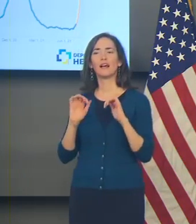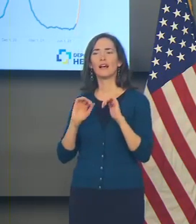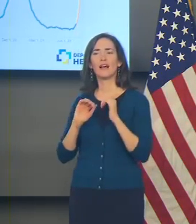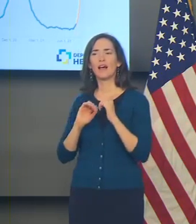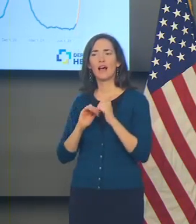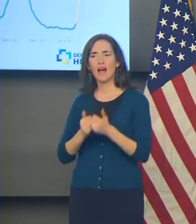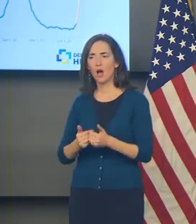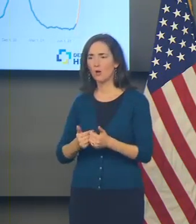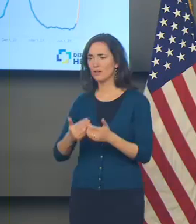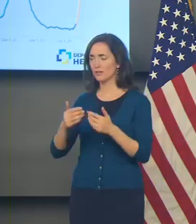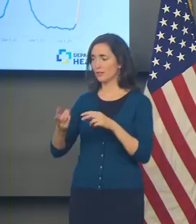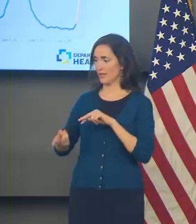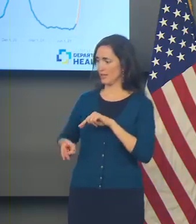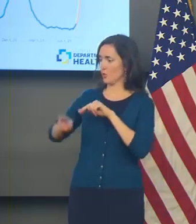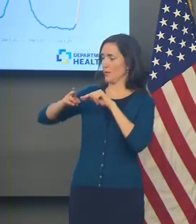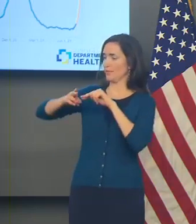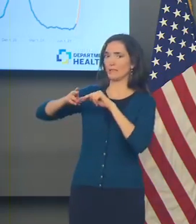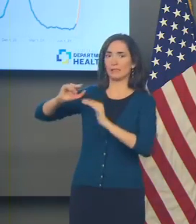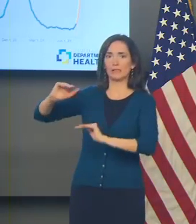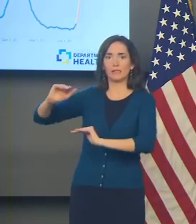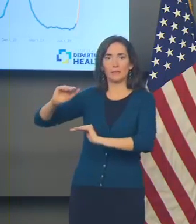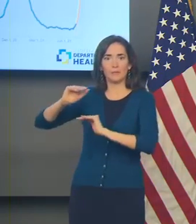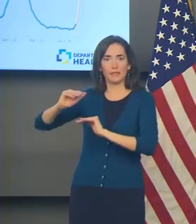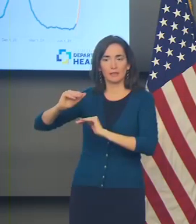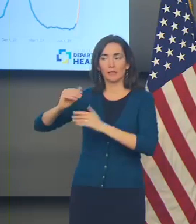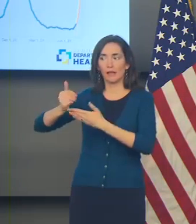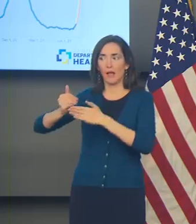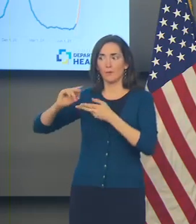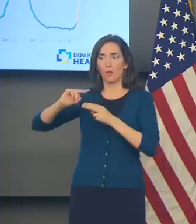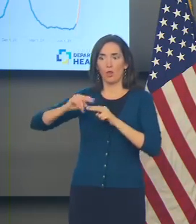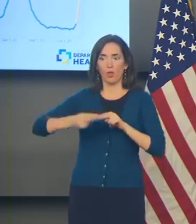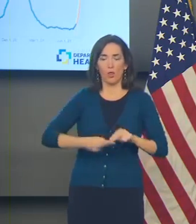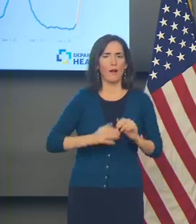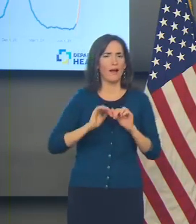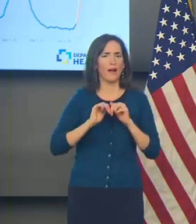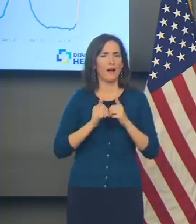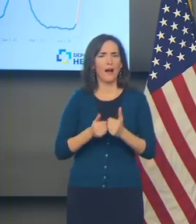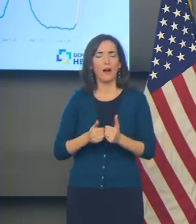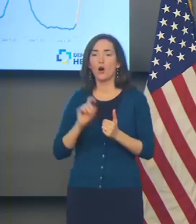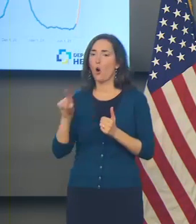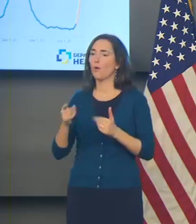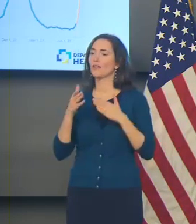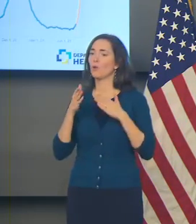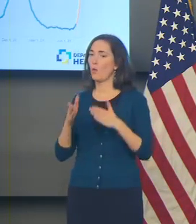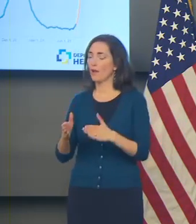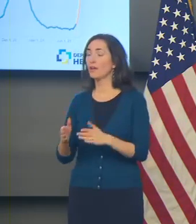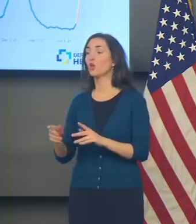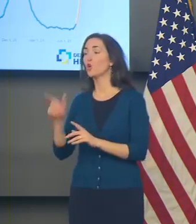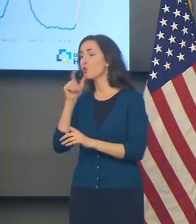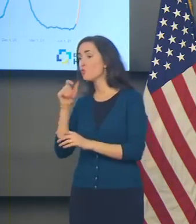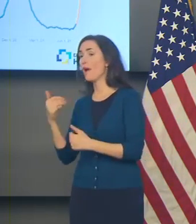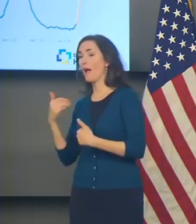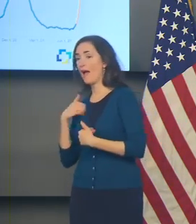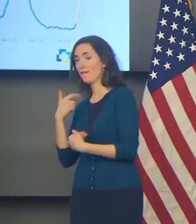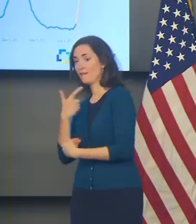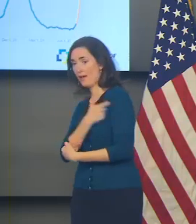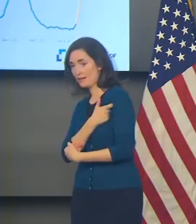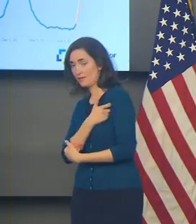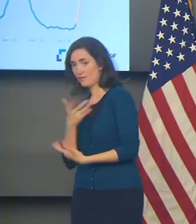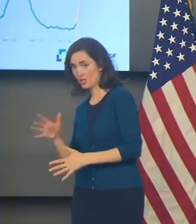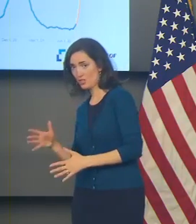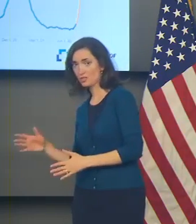mitigate this surge and turn this thing around is if both people who are unvaccinated and vaccinated